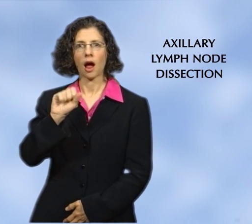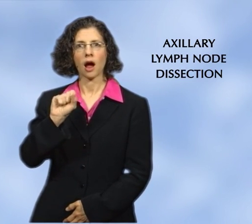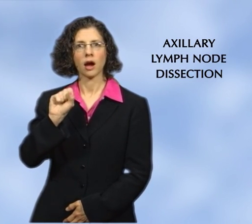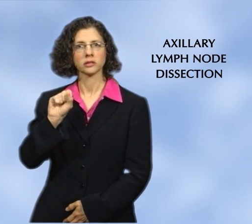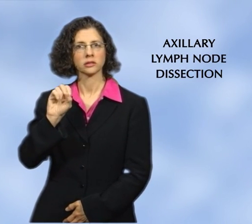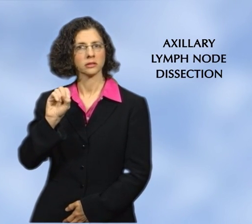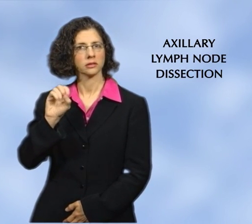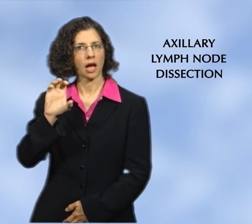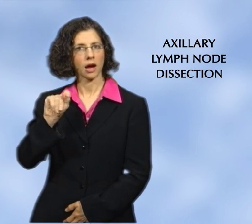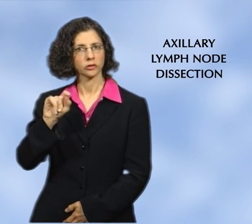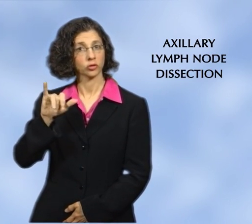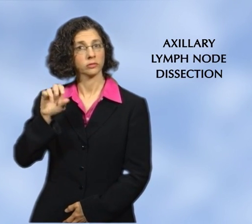dissection.